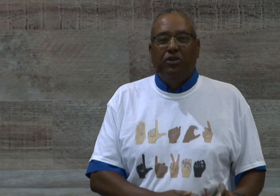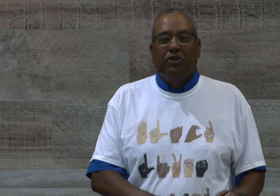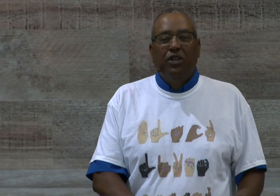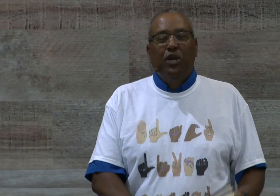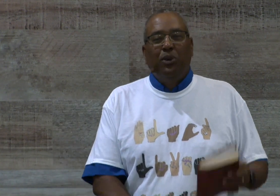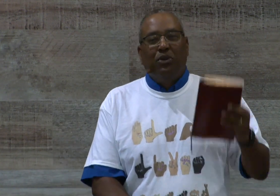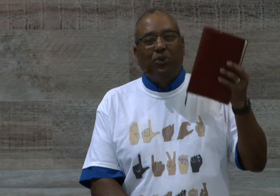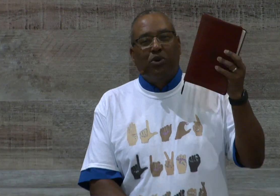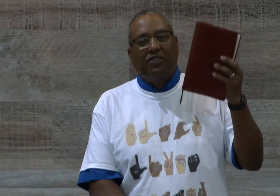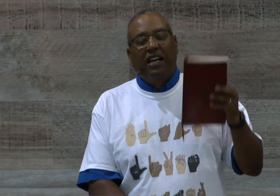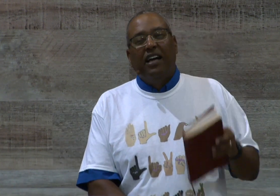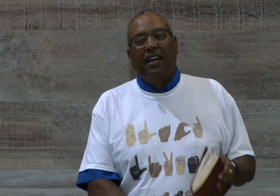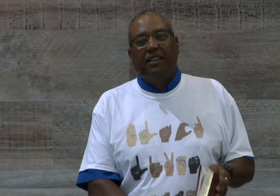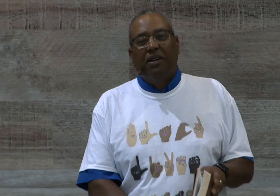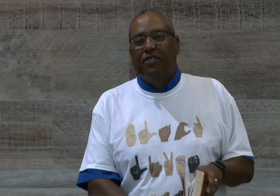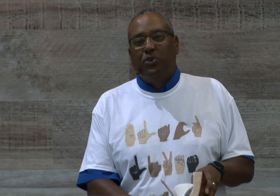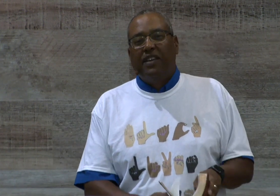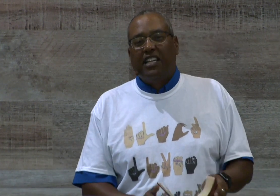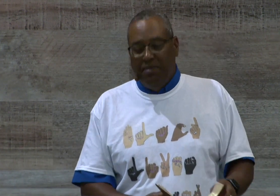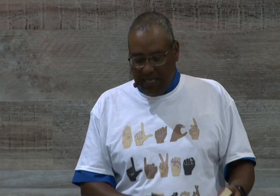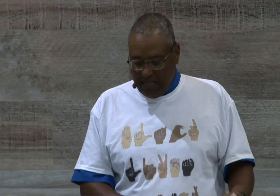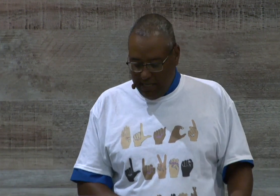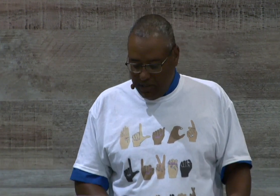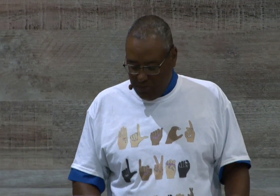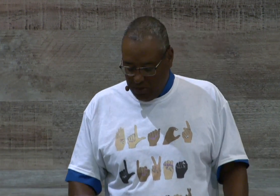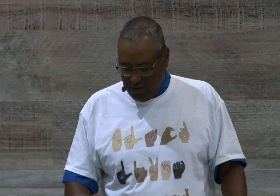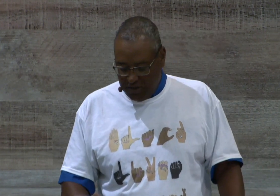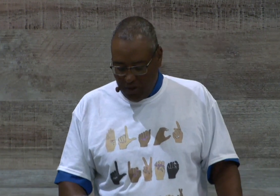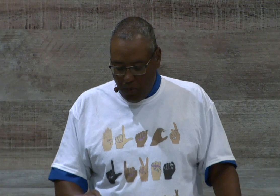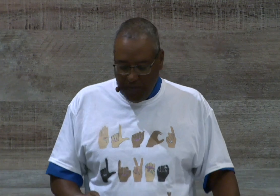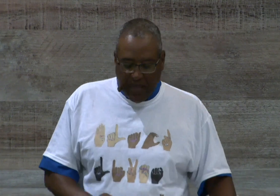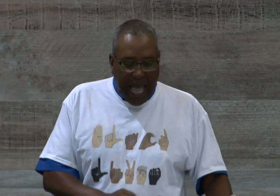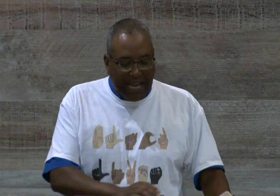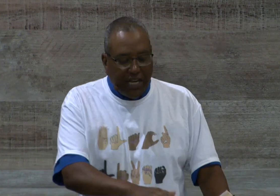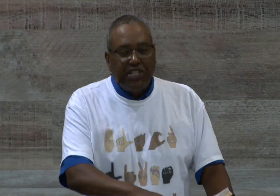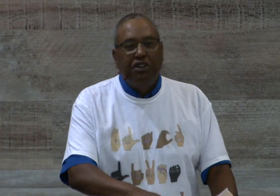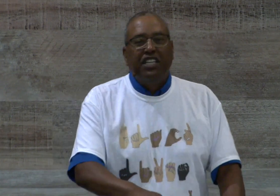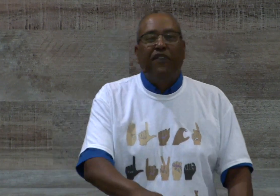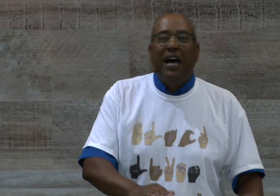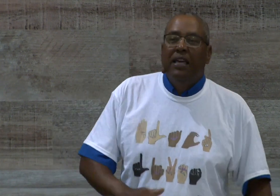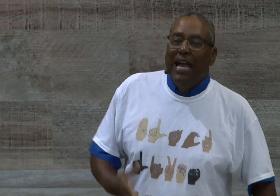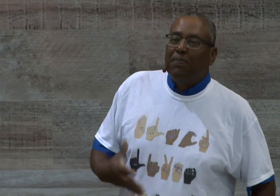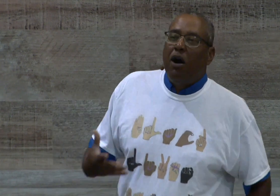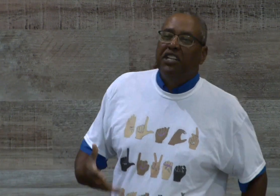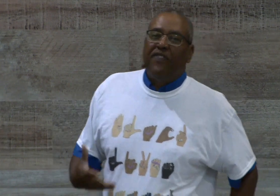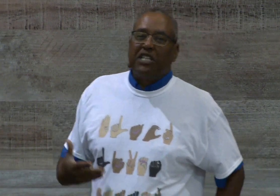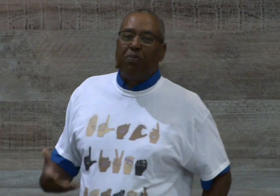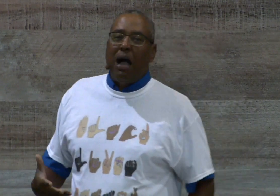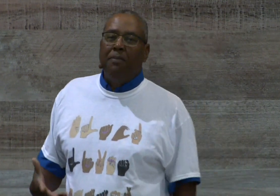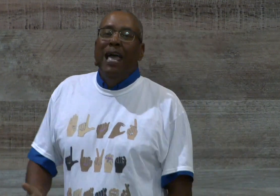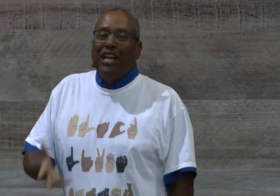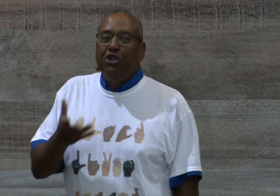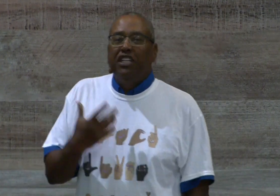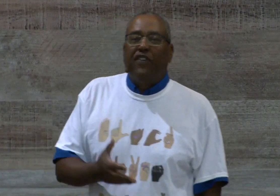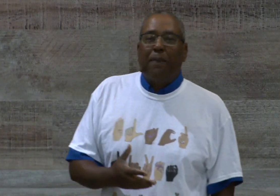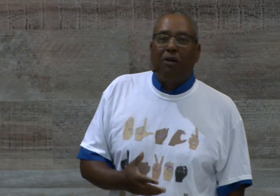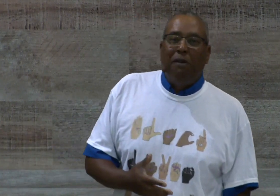with the word of God. My friends, we've got to be in the word. So one, as you identify, as Paul identifies a problem, as you identify a problem,